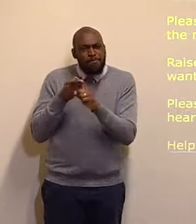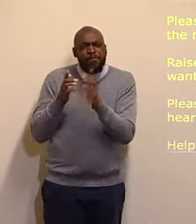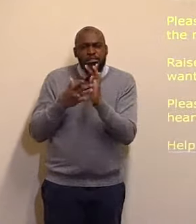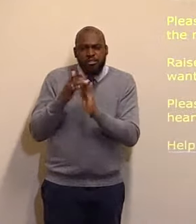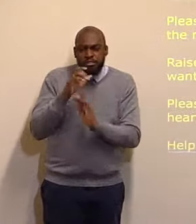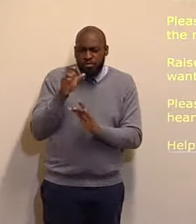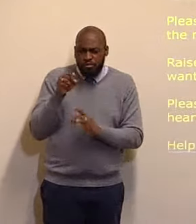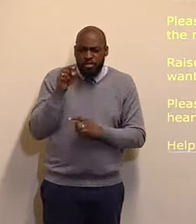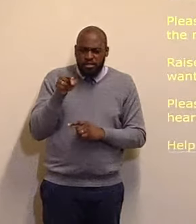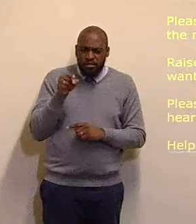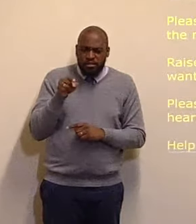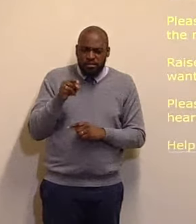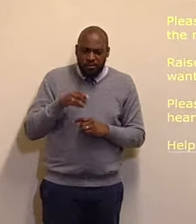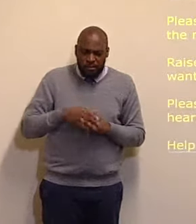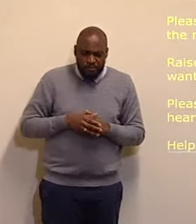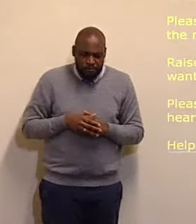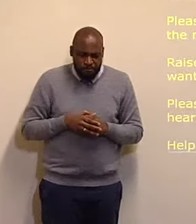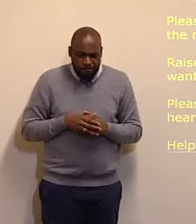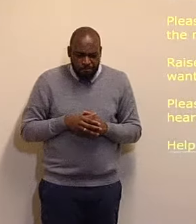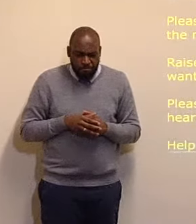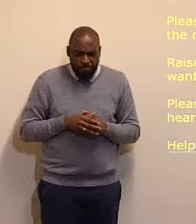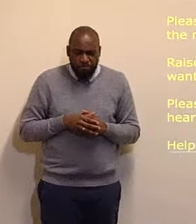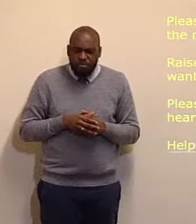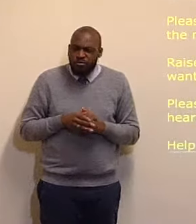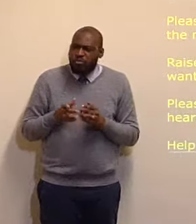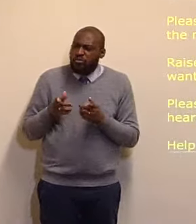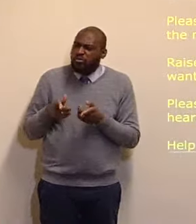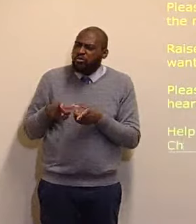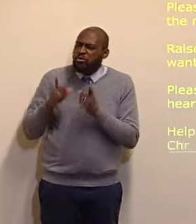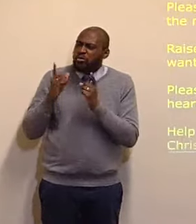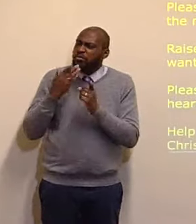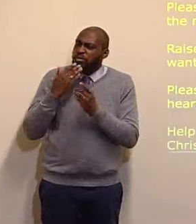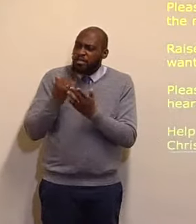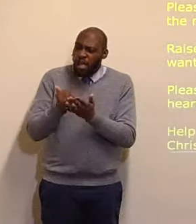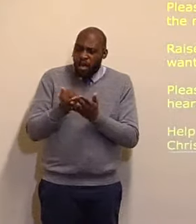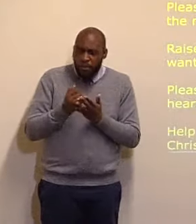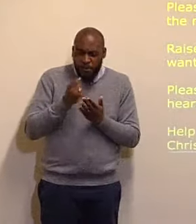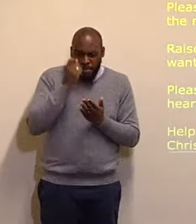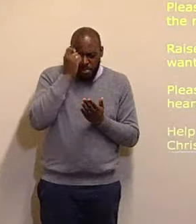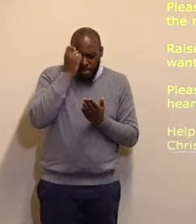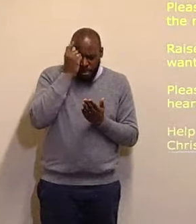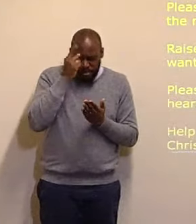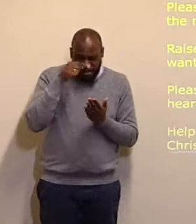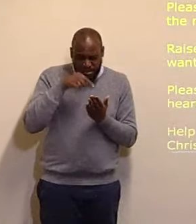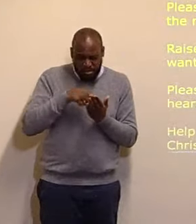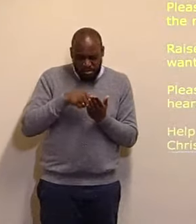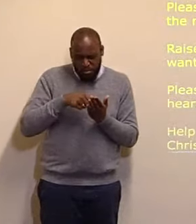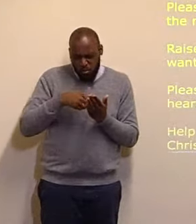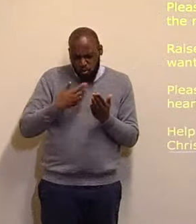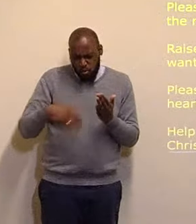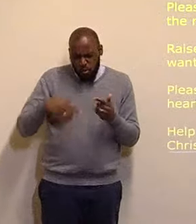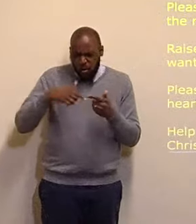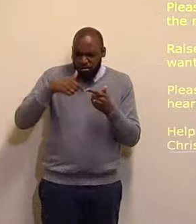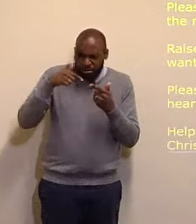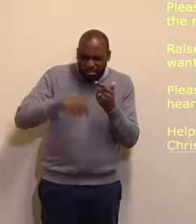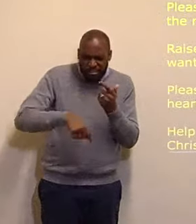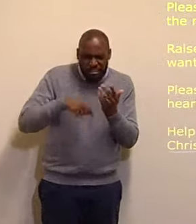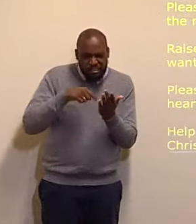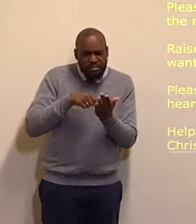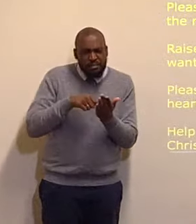finisher, of our faith, that thou will help us, to understand, the deep things, and the great things, from thy word, that